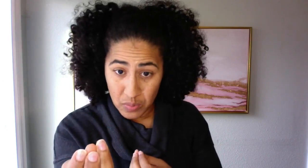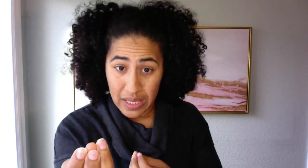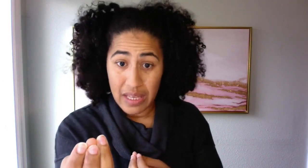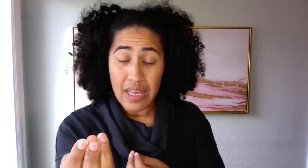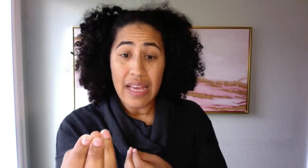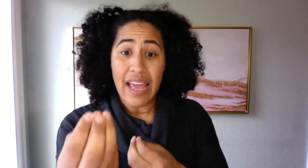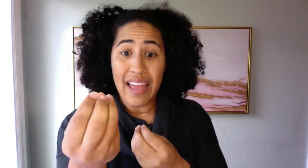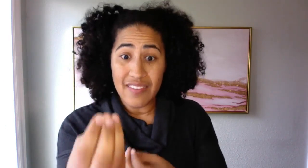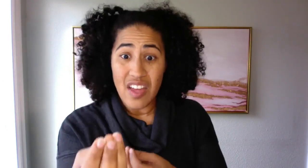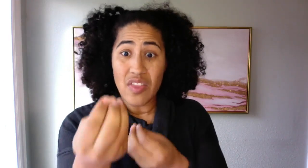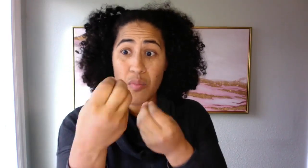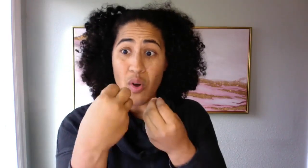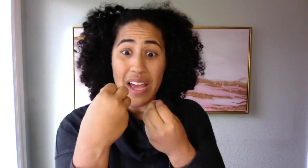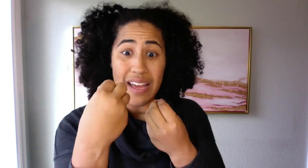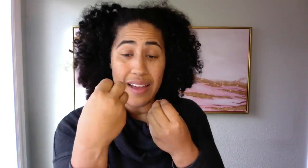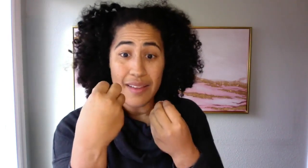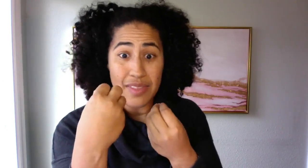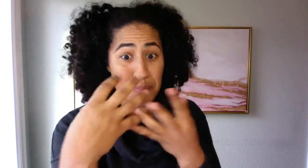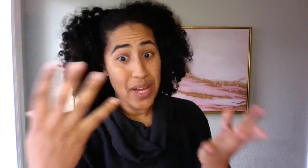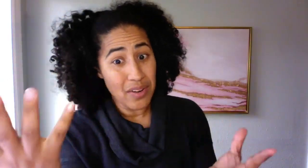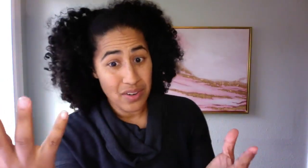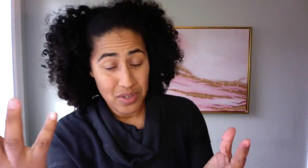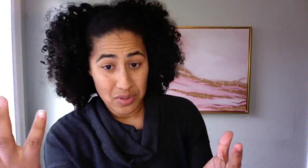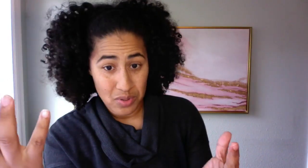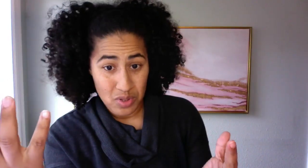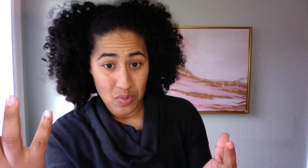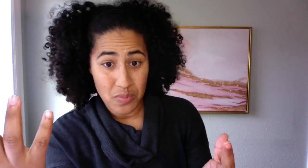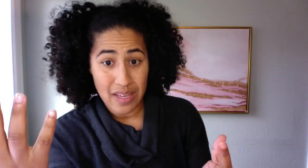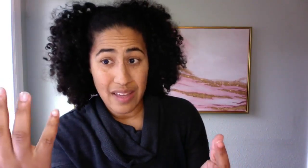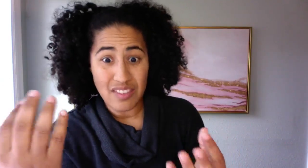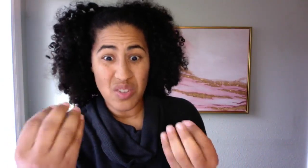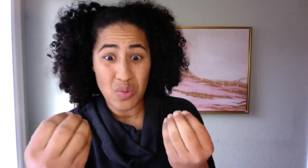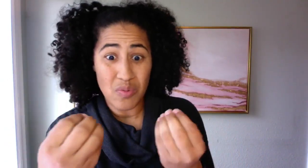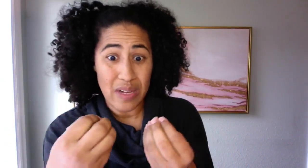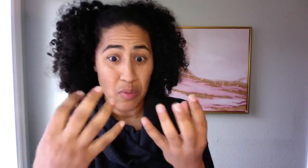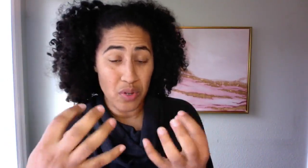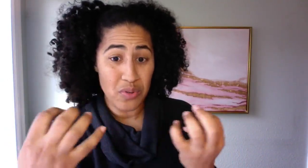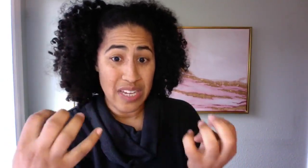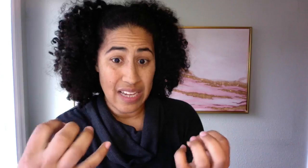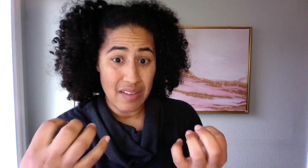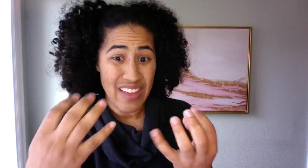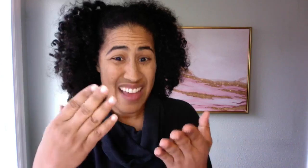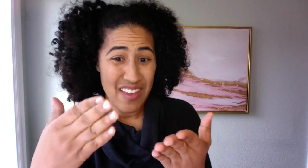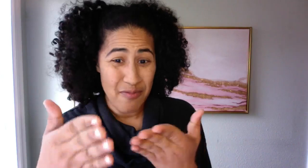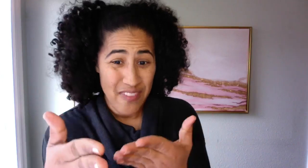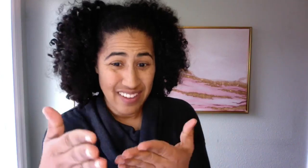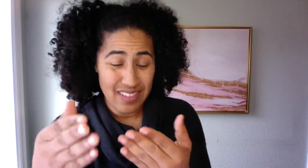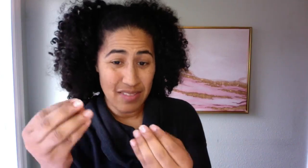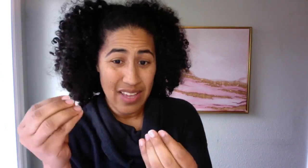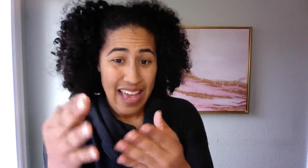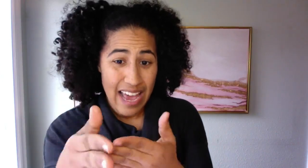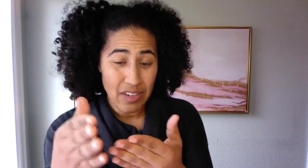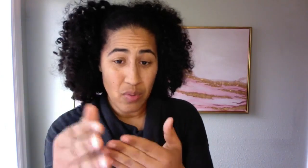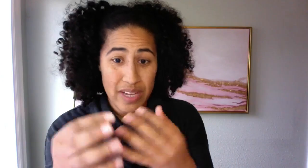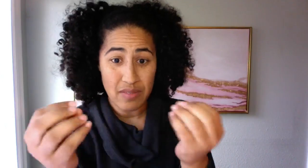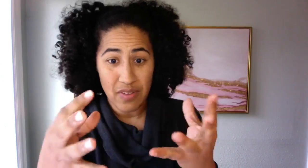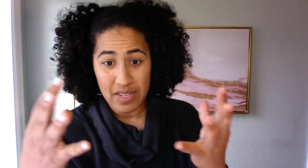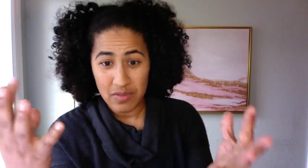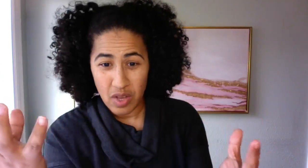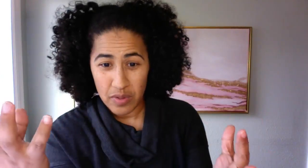be. And the more, uh, the better your solutions will be. And so you will find more creative, effective, accurate ways of fight, of solving